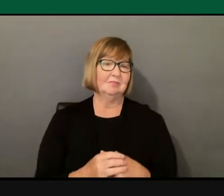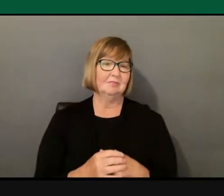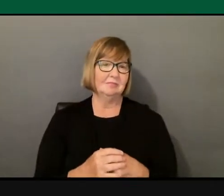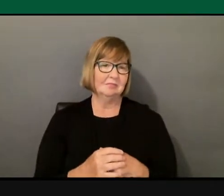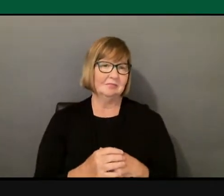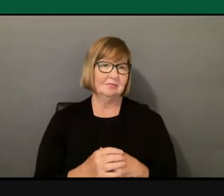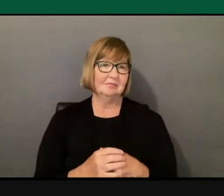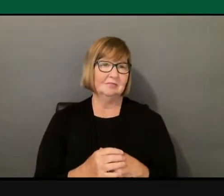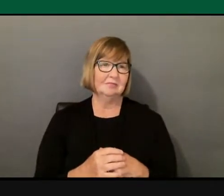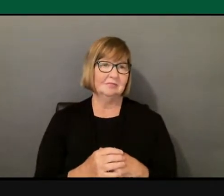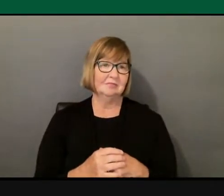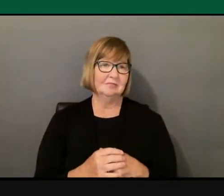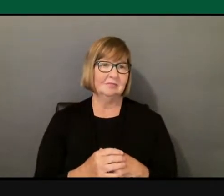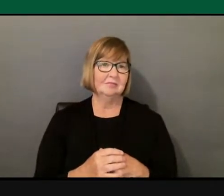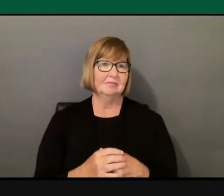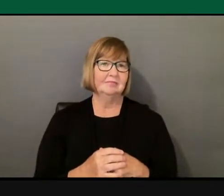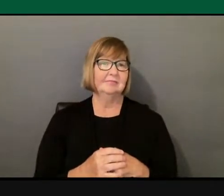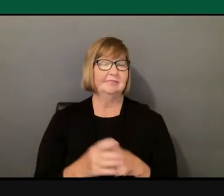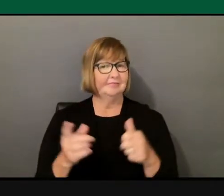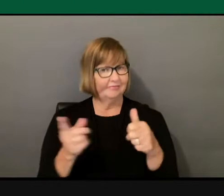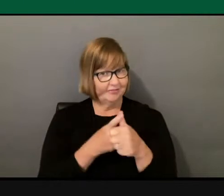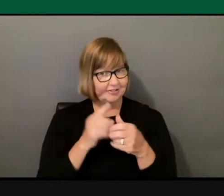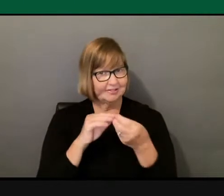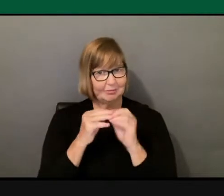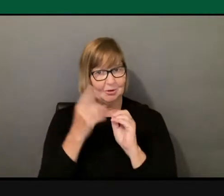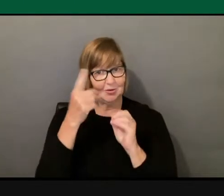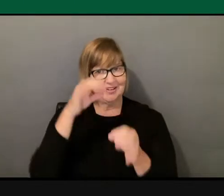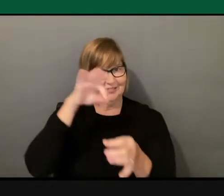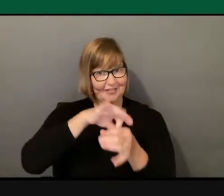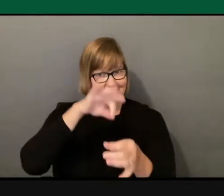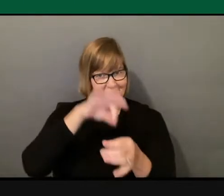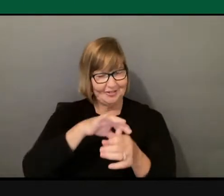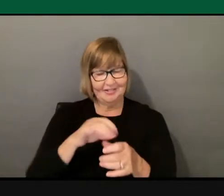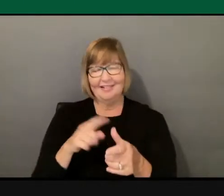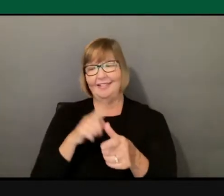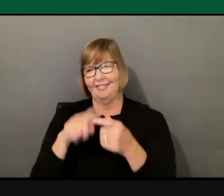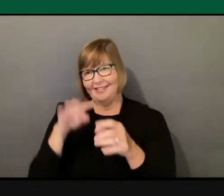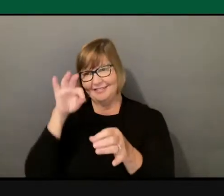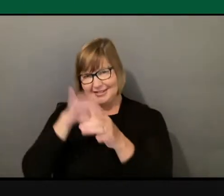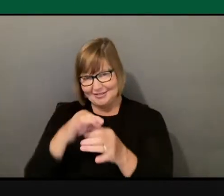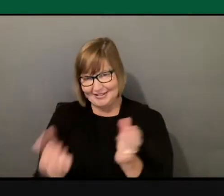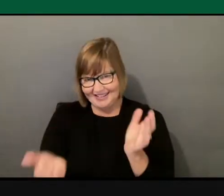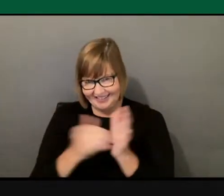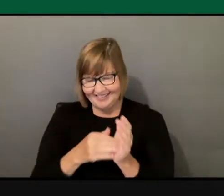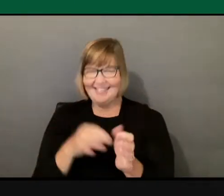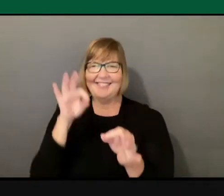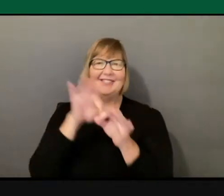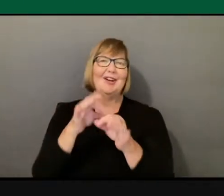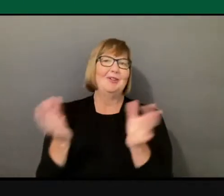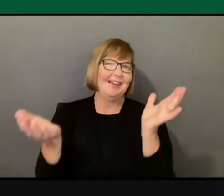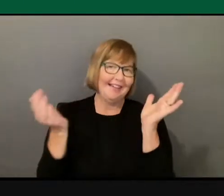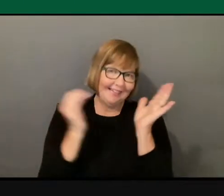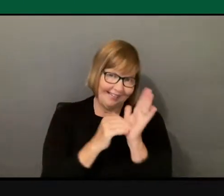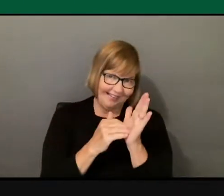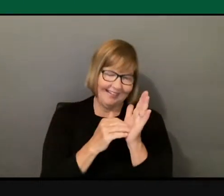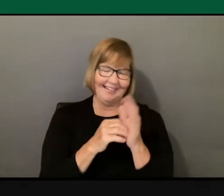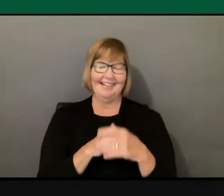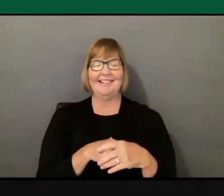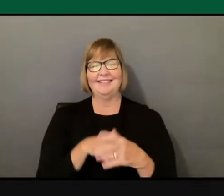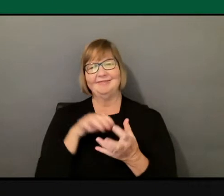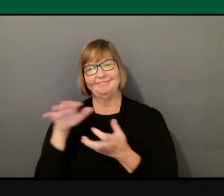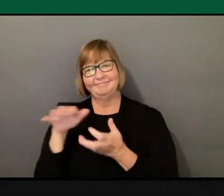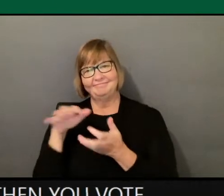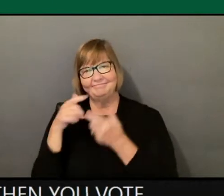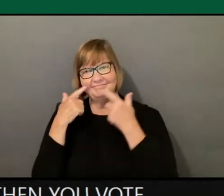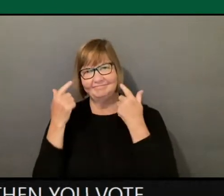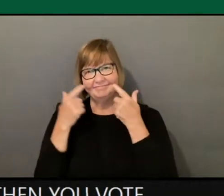First, you should vote. And then you should vote again. And then you vote again. And I think that's